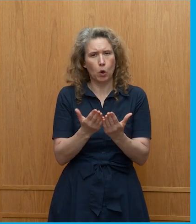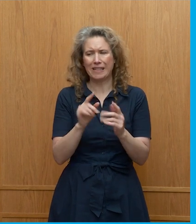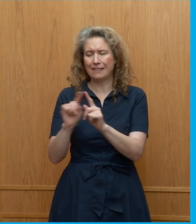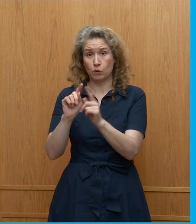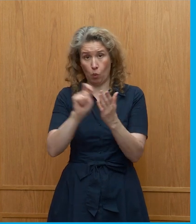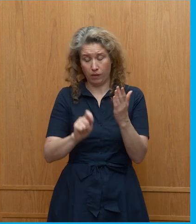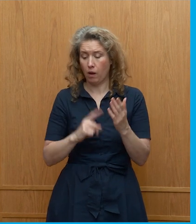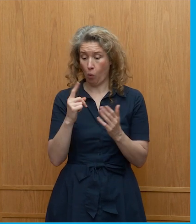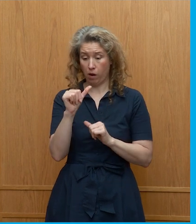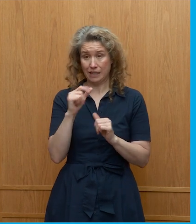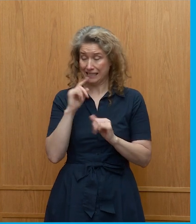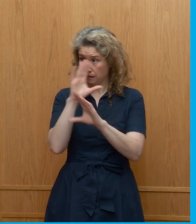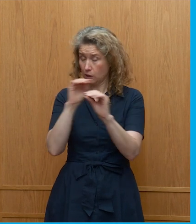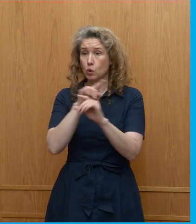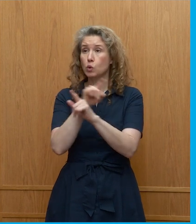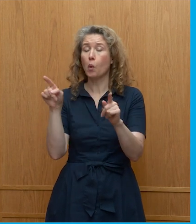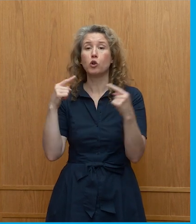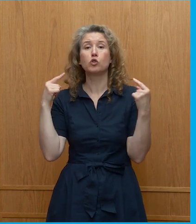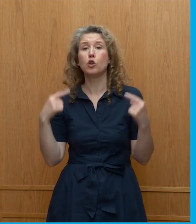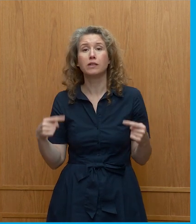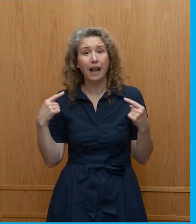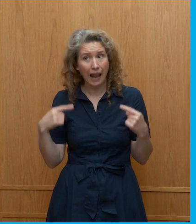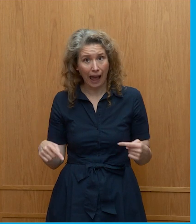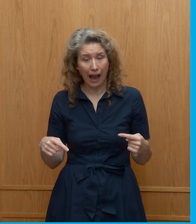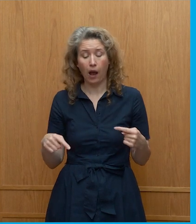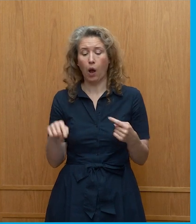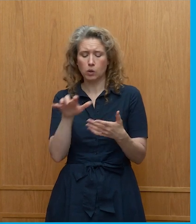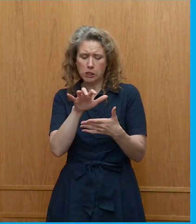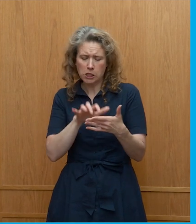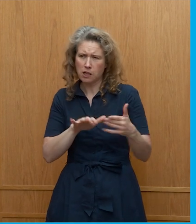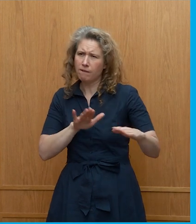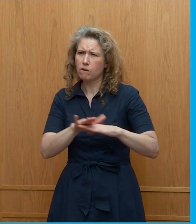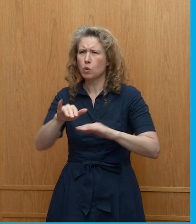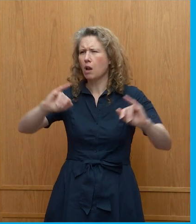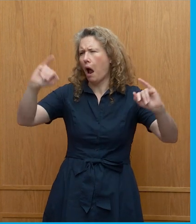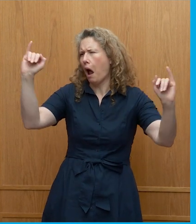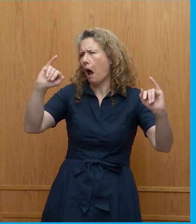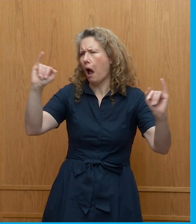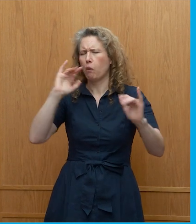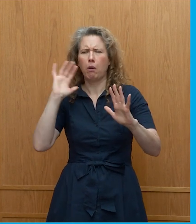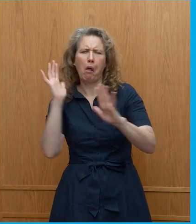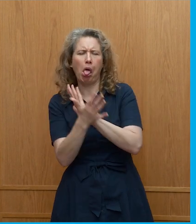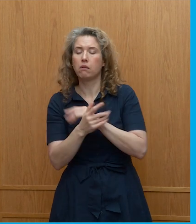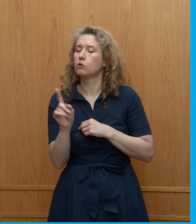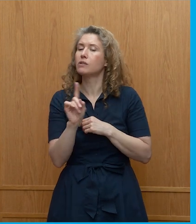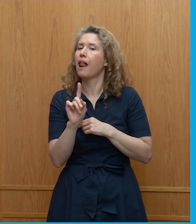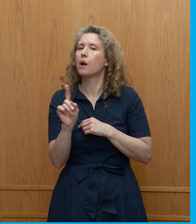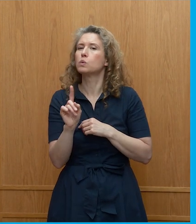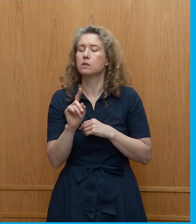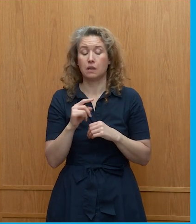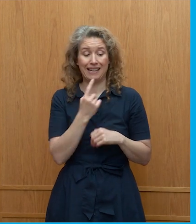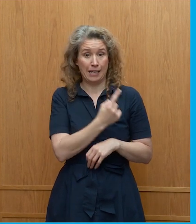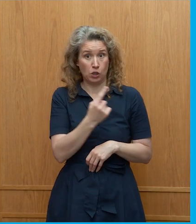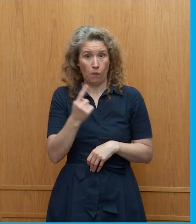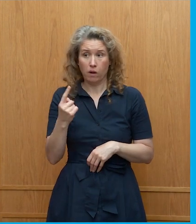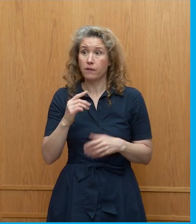one brief was that they weren't allowed to produce a dystopian version of the future and um and they every single